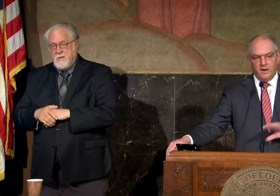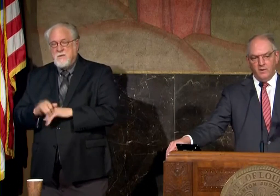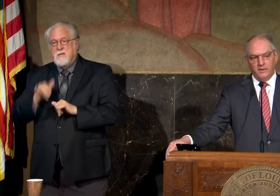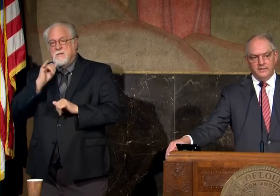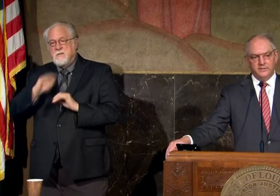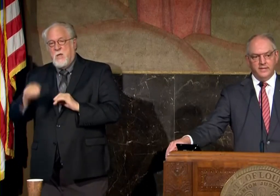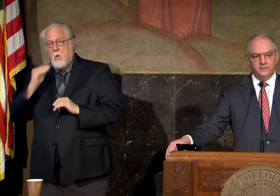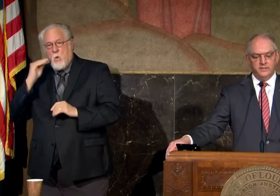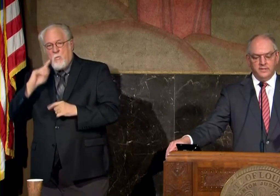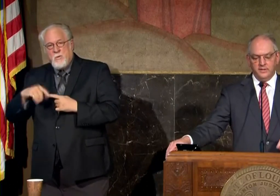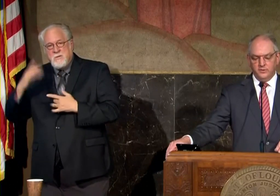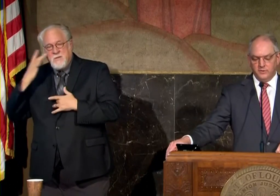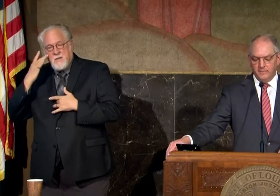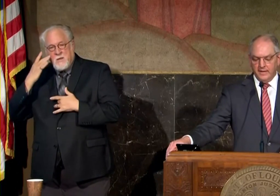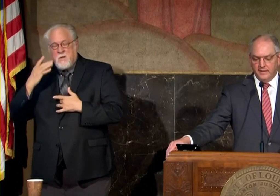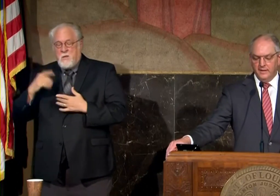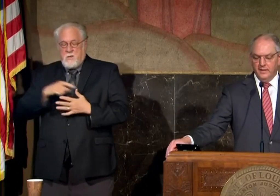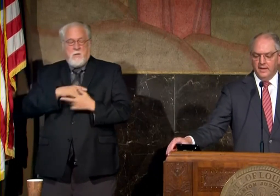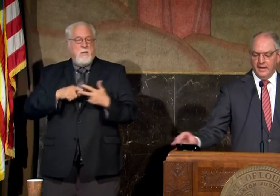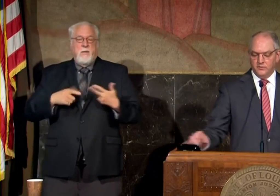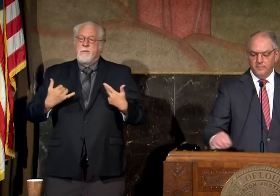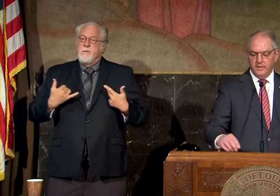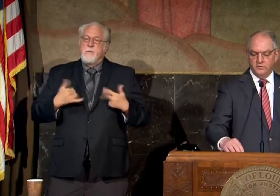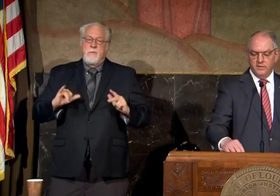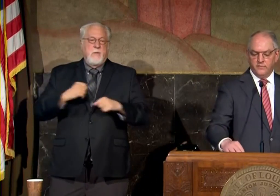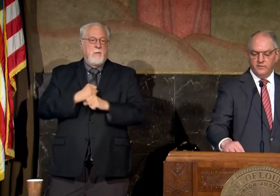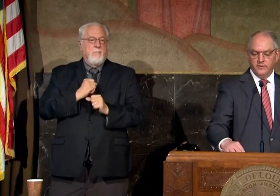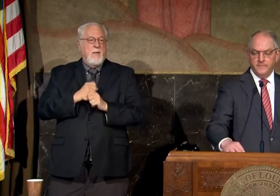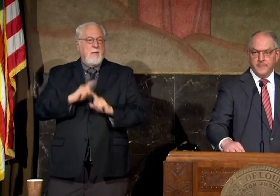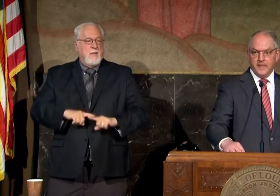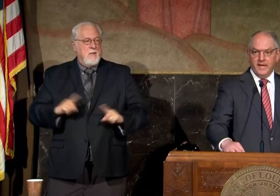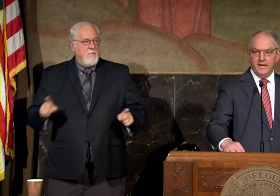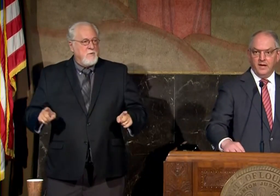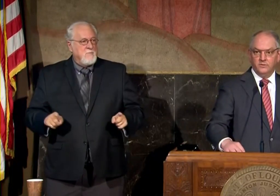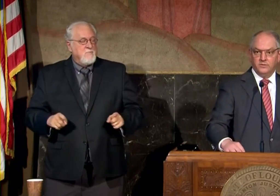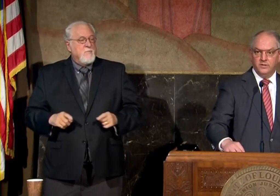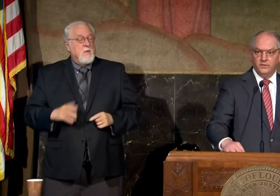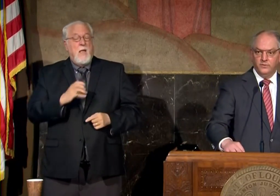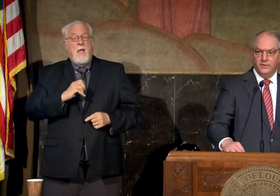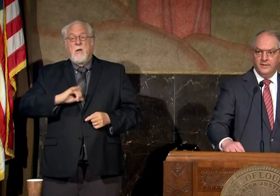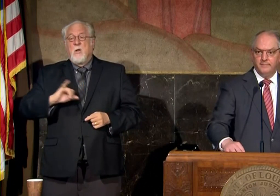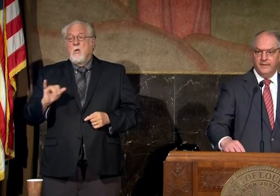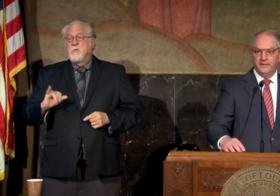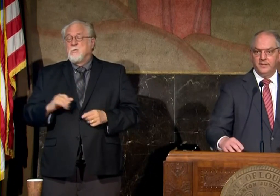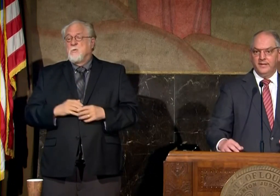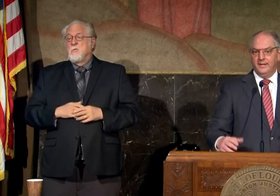when you're sick all of these things continue to make a tremendous difference and it also